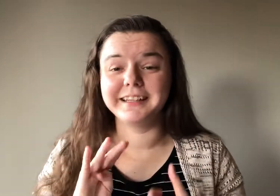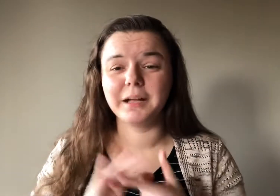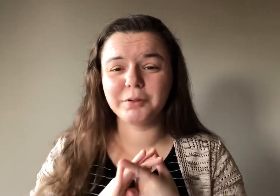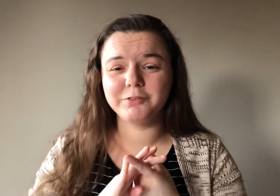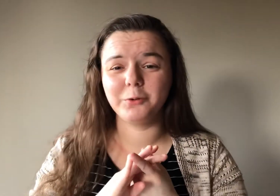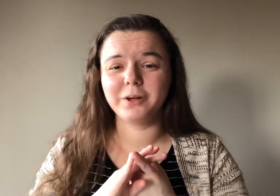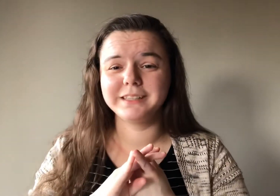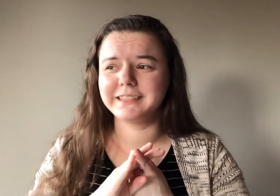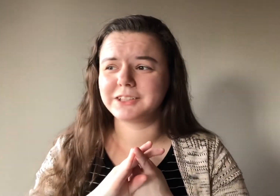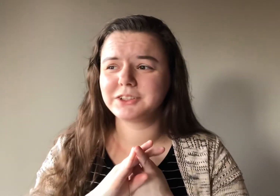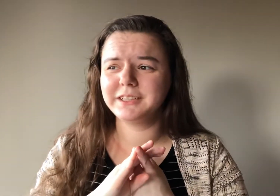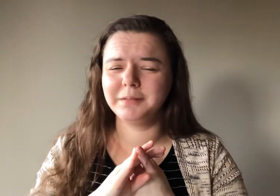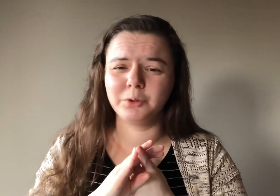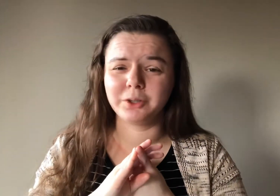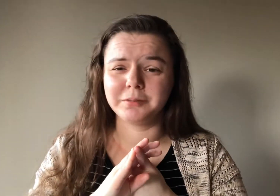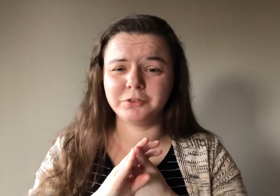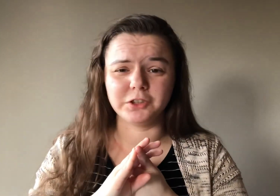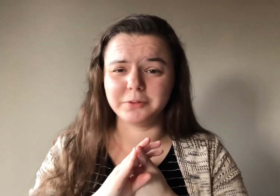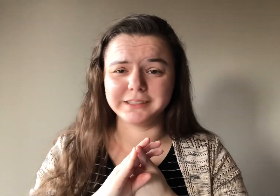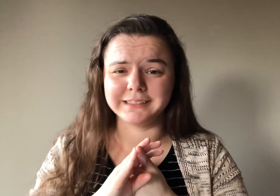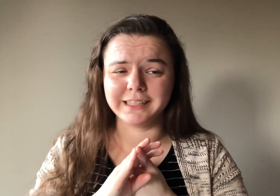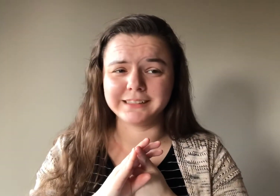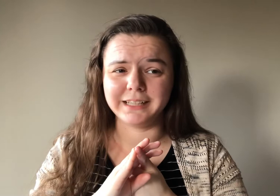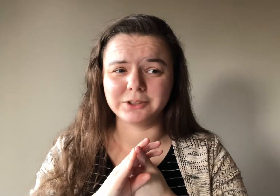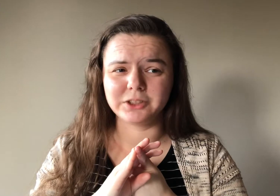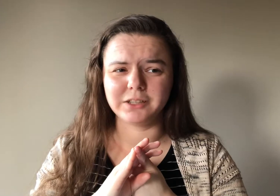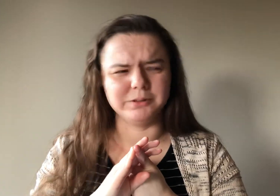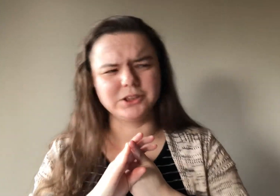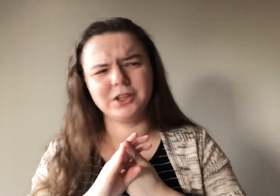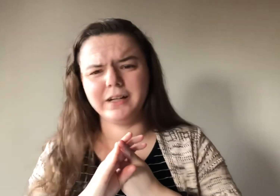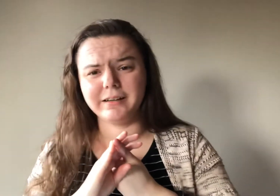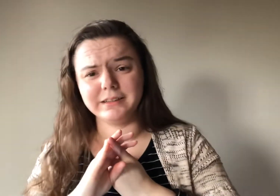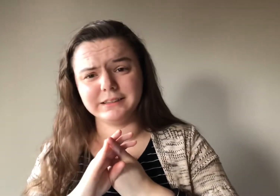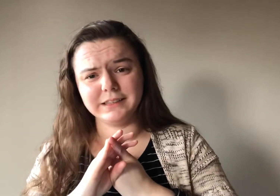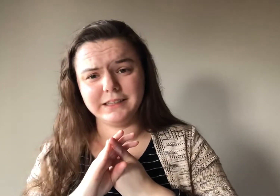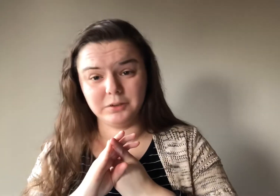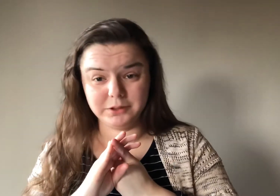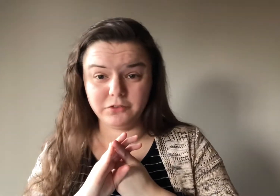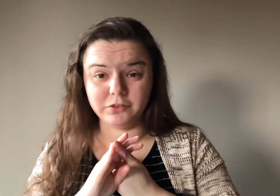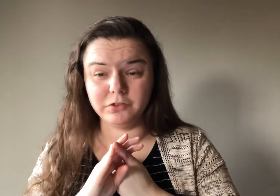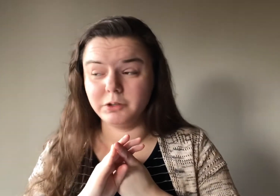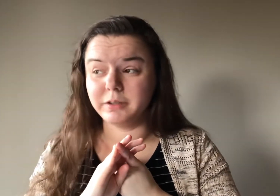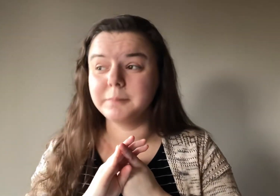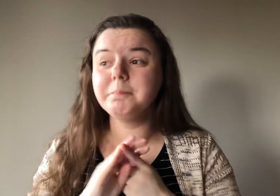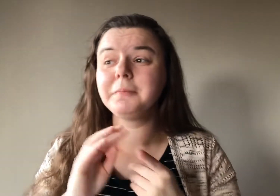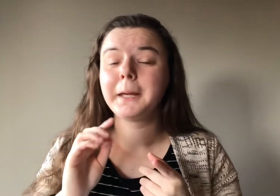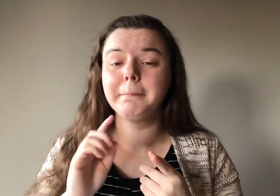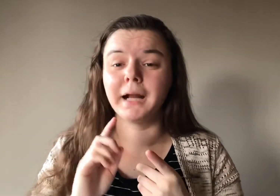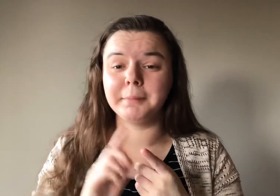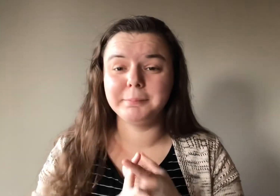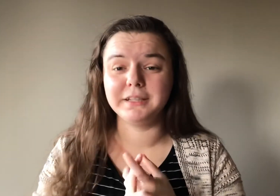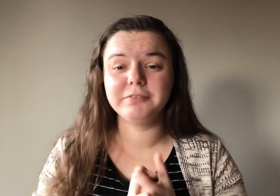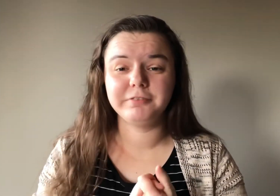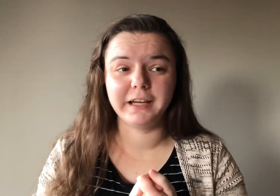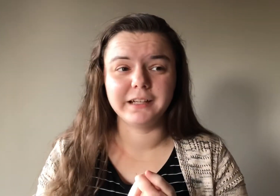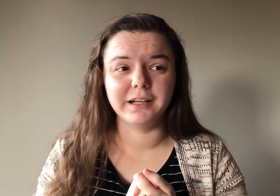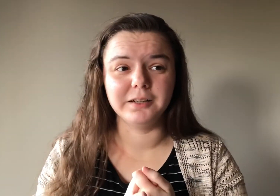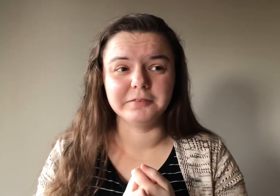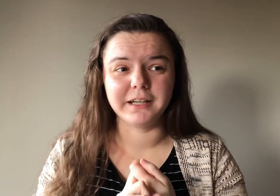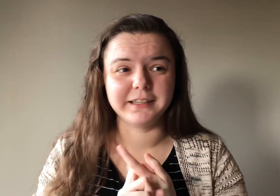And then number four is actually a more obscure one. It's not a title track, which Call Out isn't either, but it's also newer. But I'm a big fan of, I